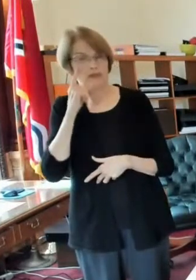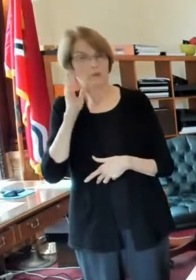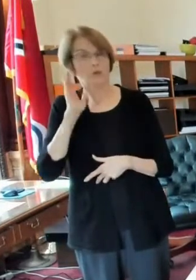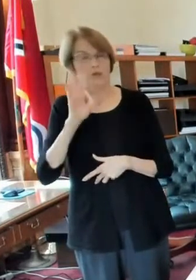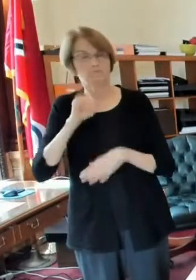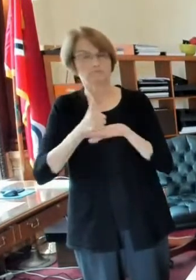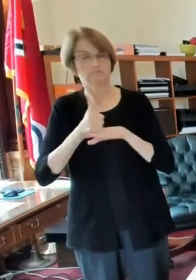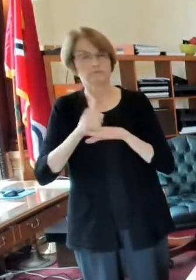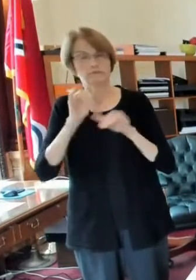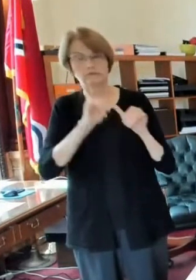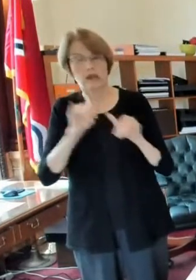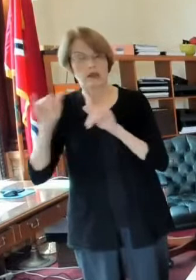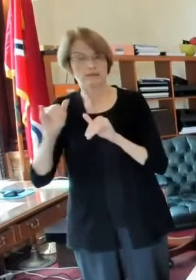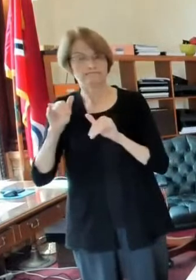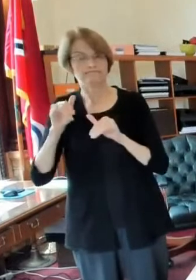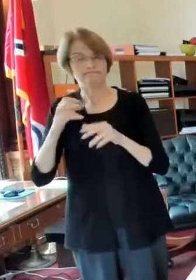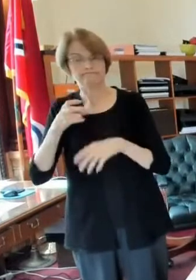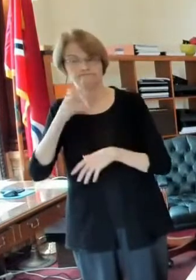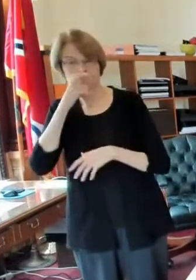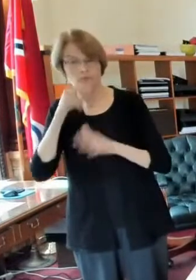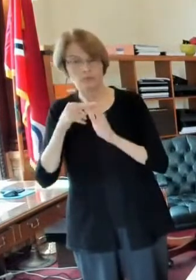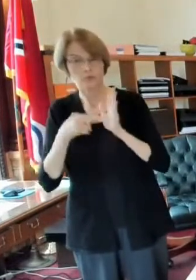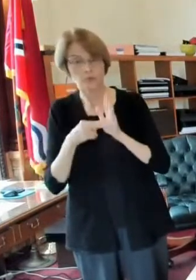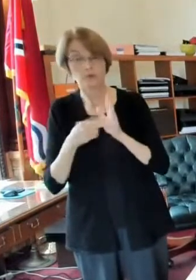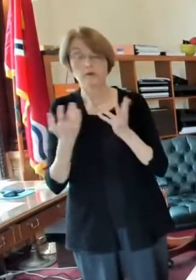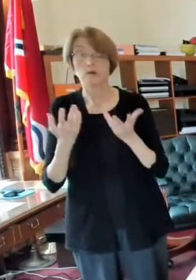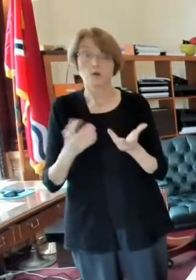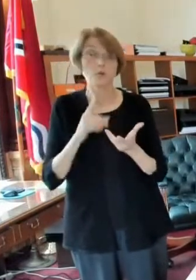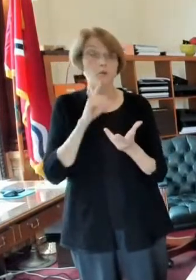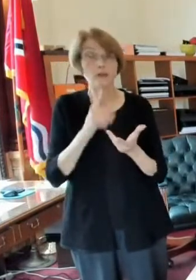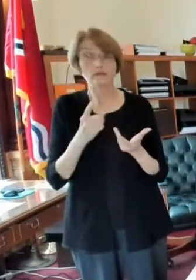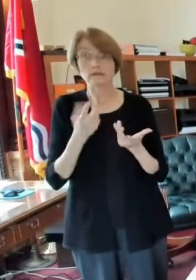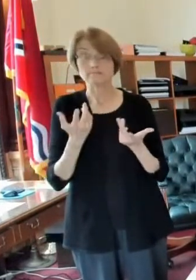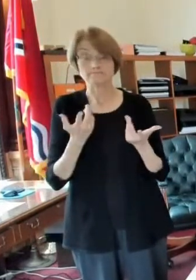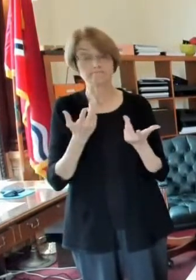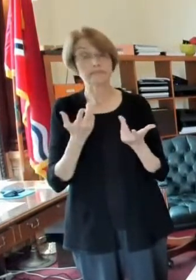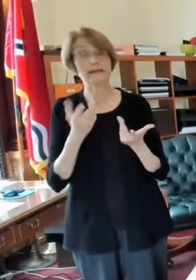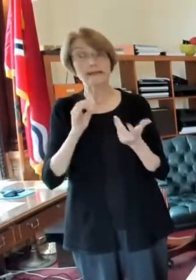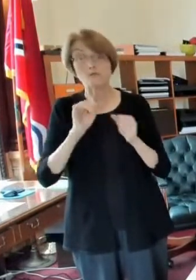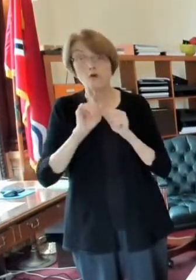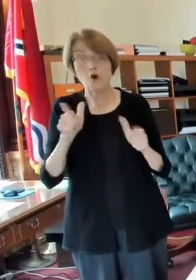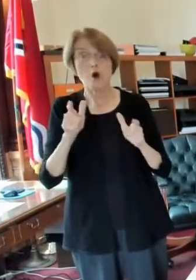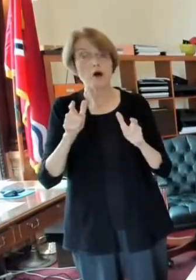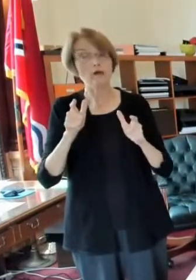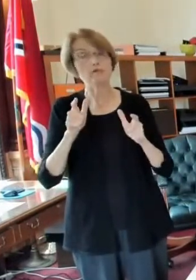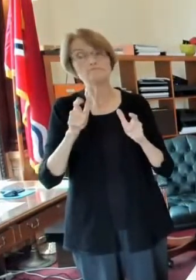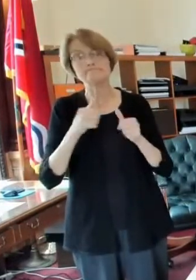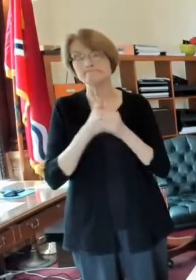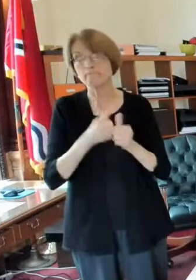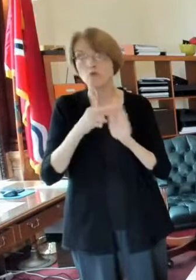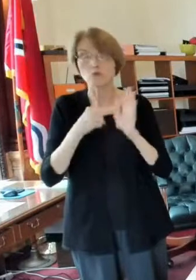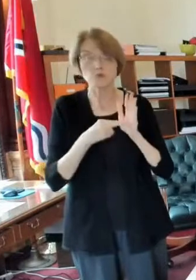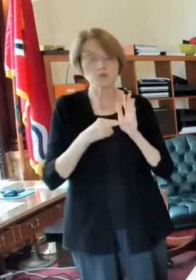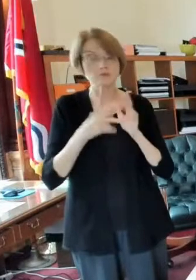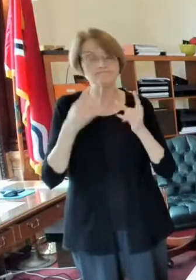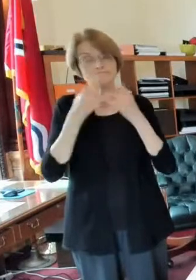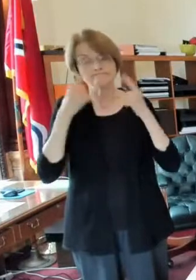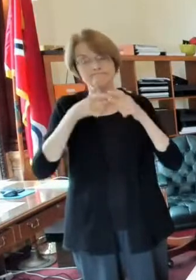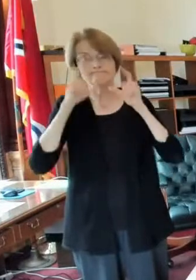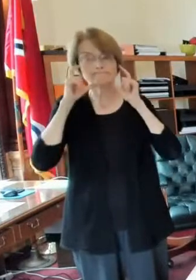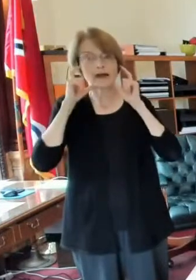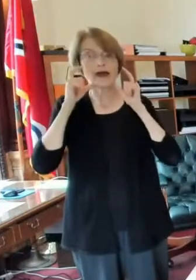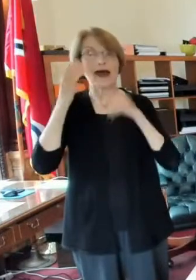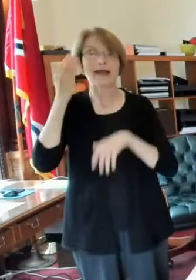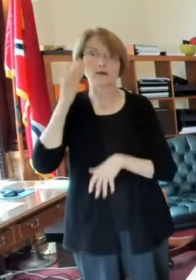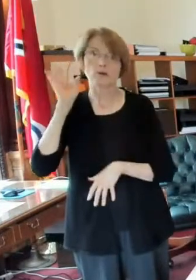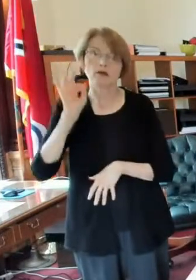and it really depends a lot on our behavior you know if if we will all continue to wear masks i know you're sick and tired of hearing